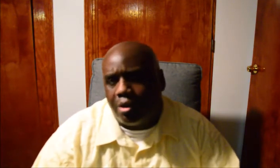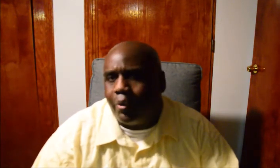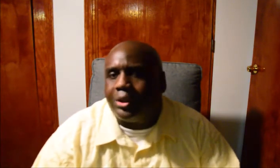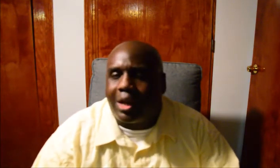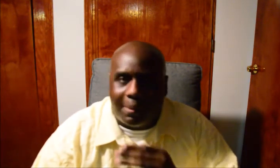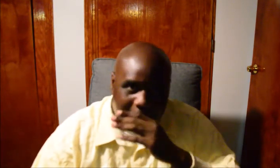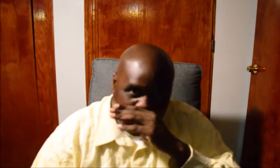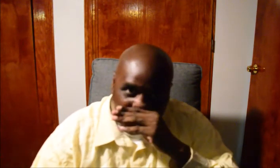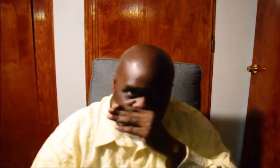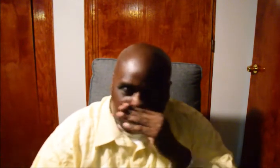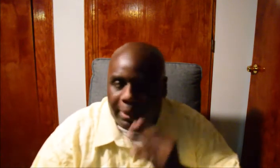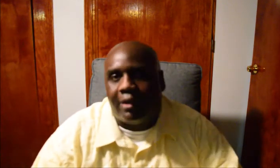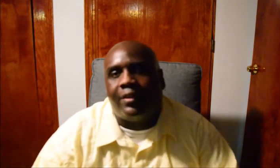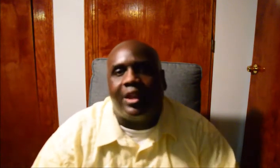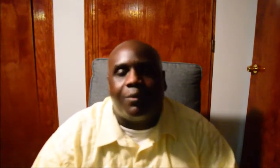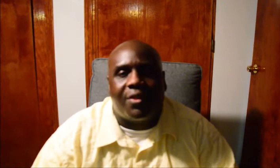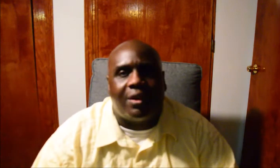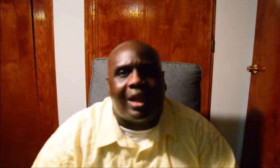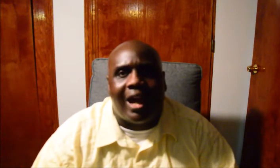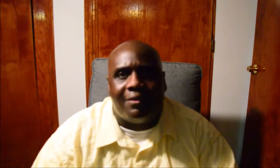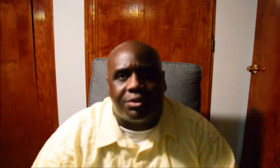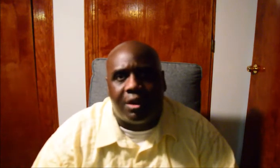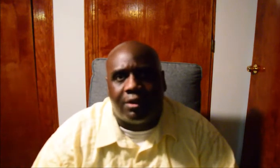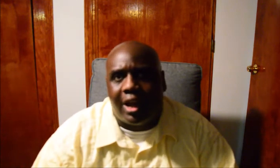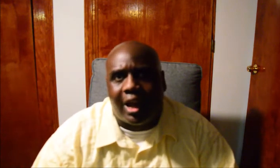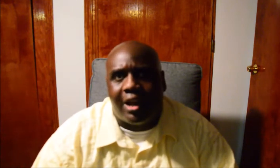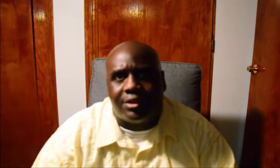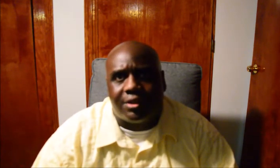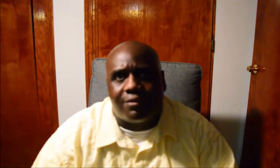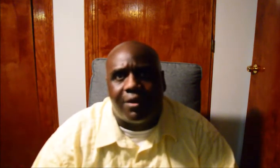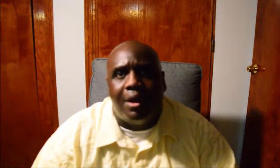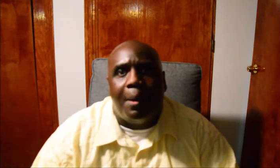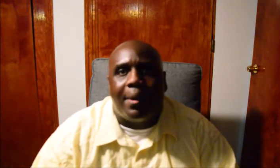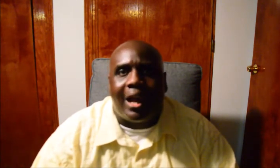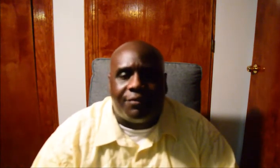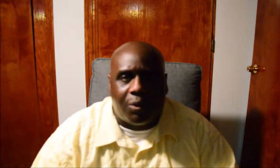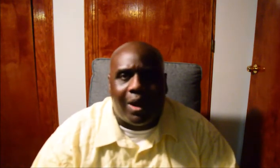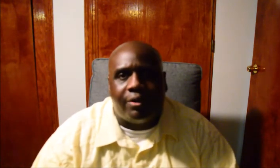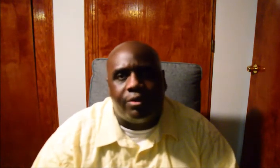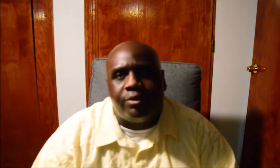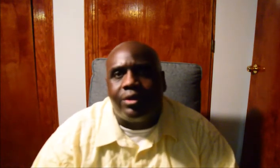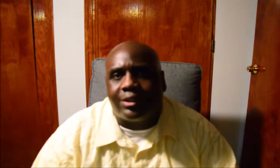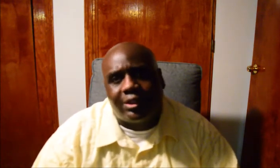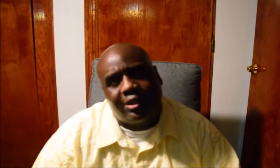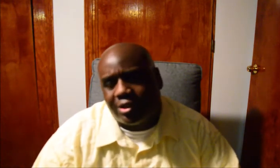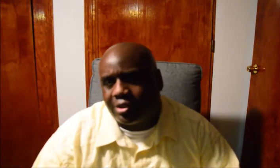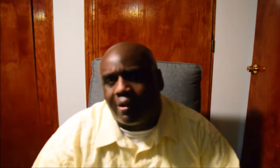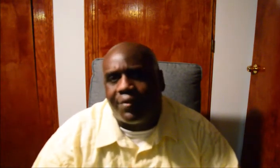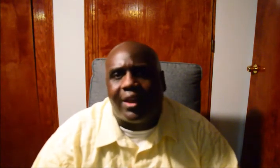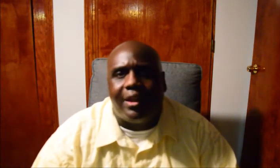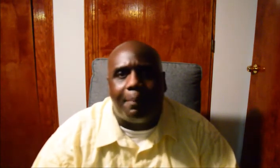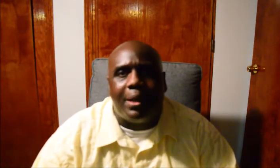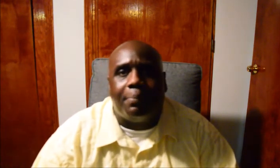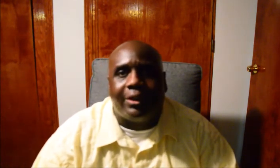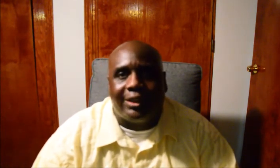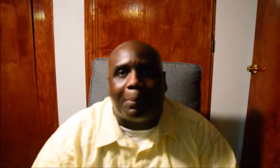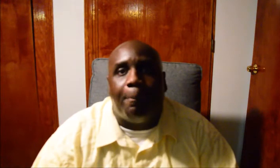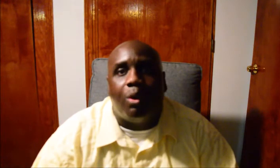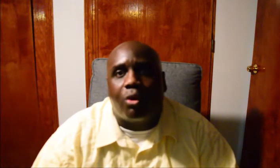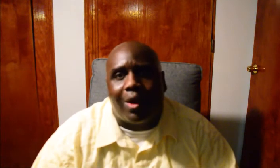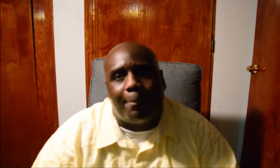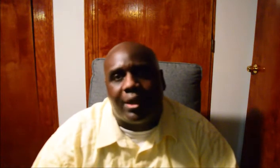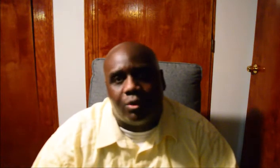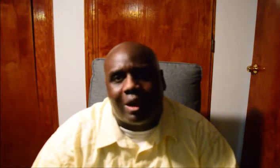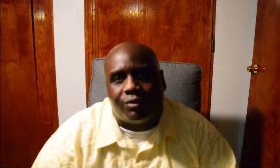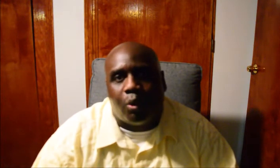it's, you know, we try to be careful in everything with our lives and all of that kind of stuff. But after a while, you know, you just get to start thinking that people are just